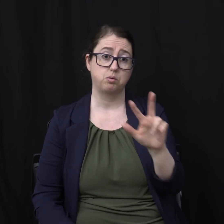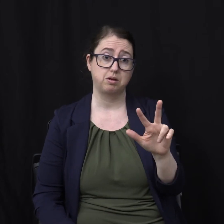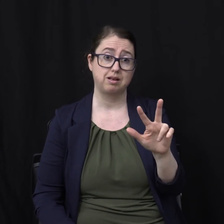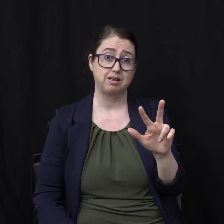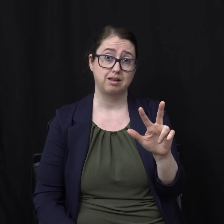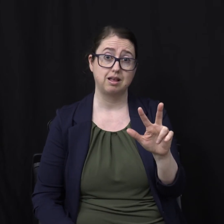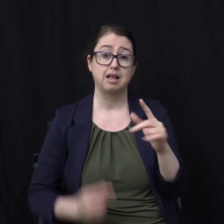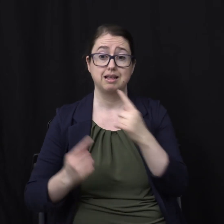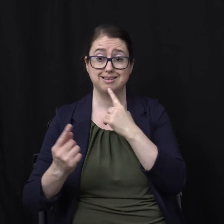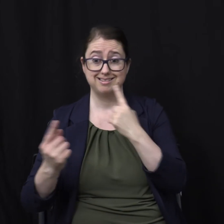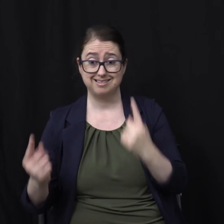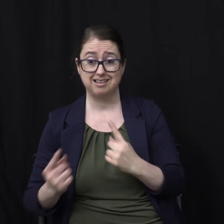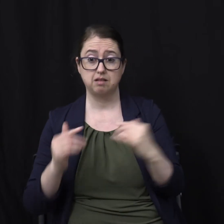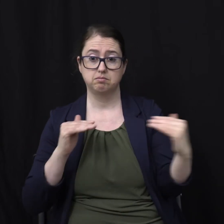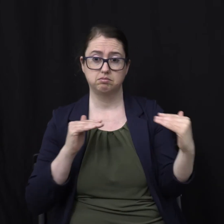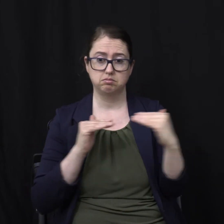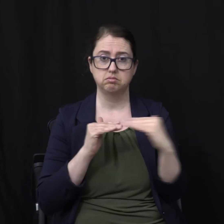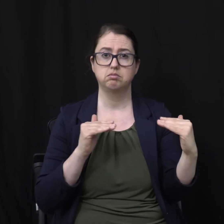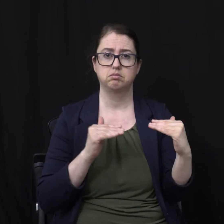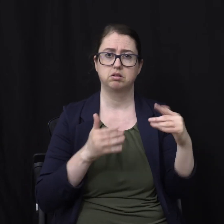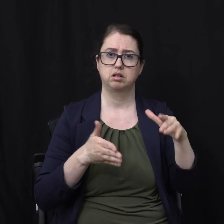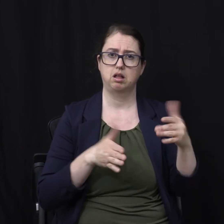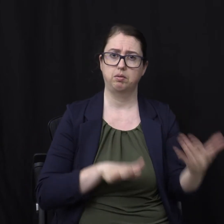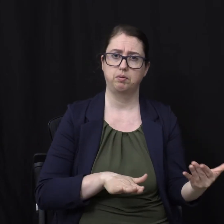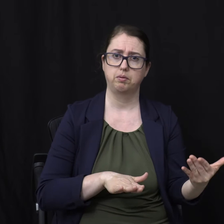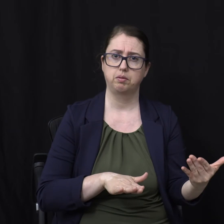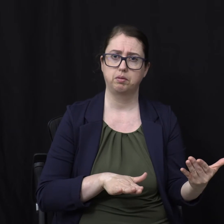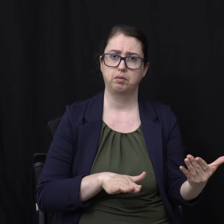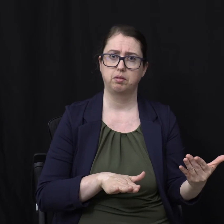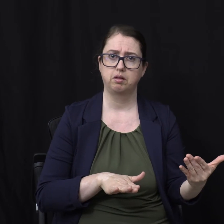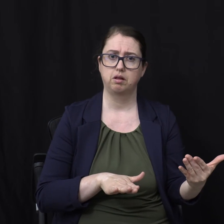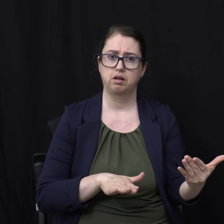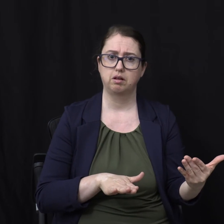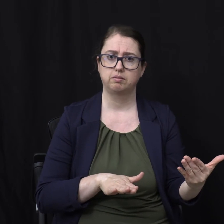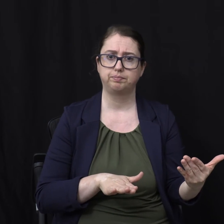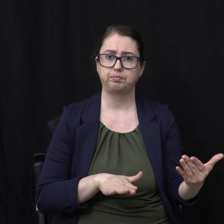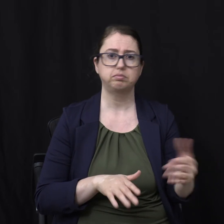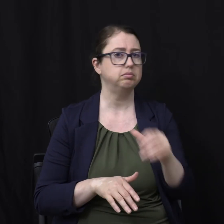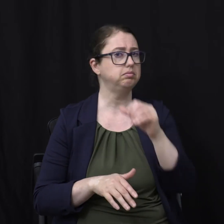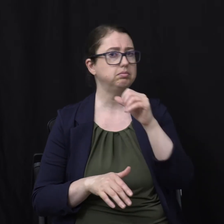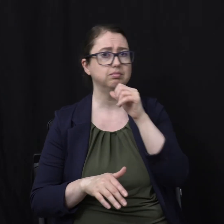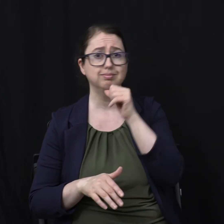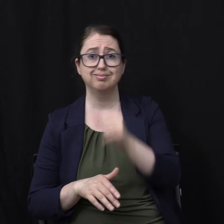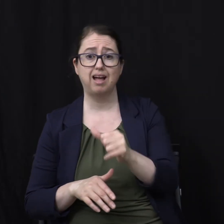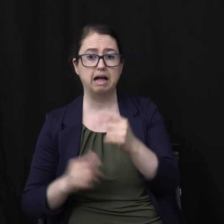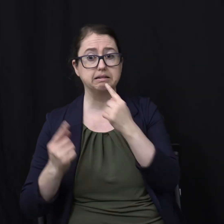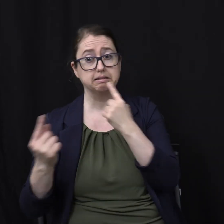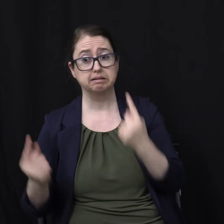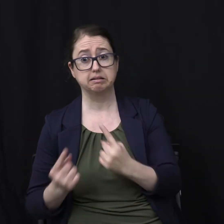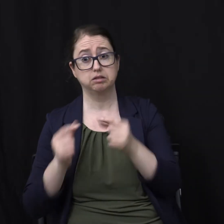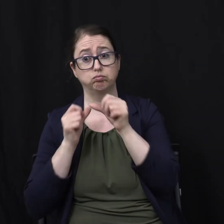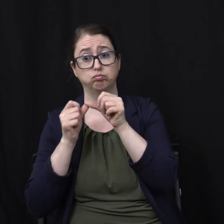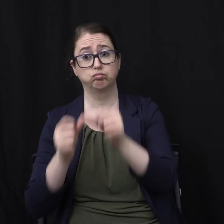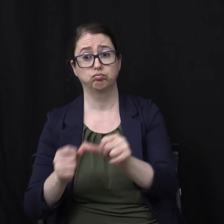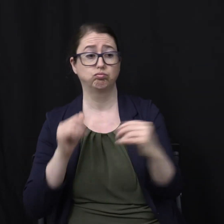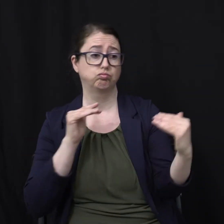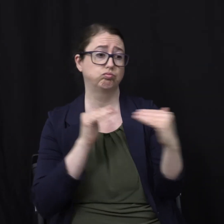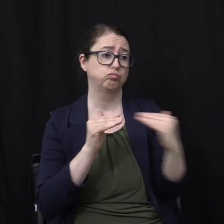Death Did you ever notice this It's not the wages of sin Is eternal Living in hell